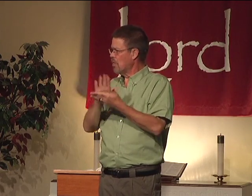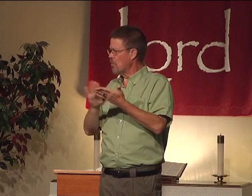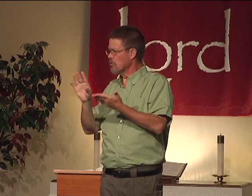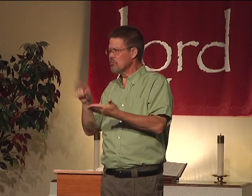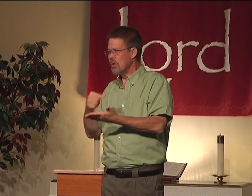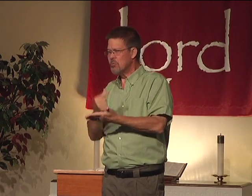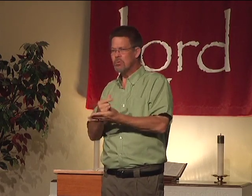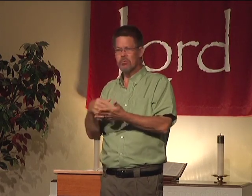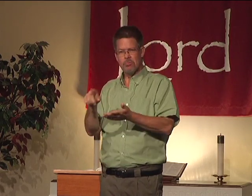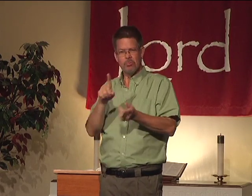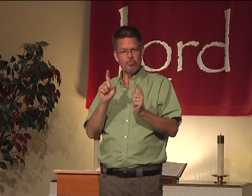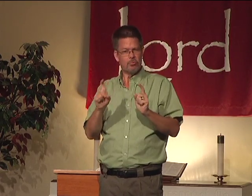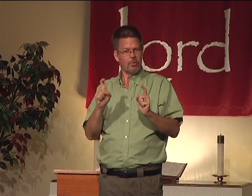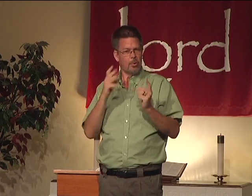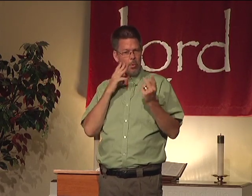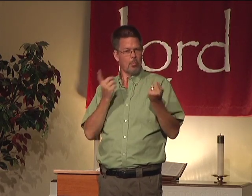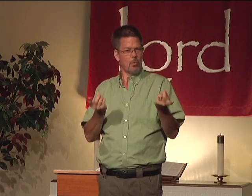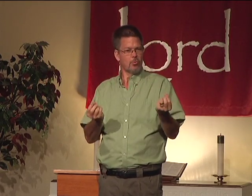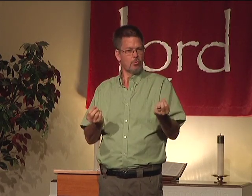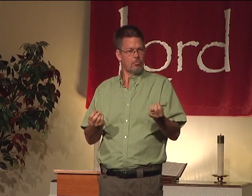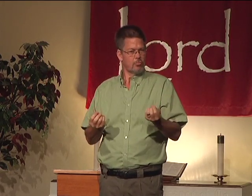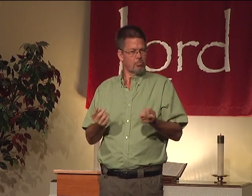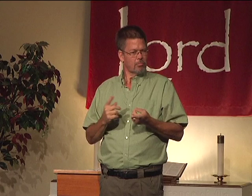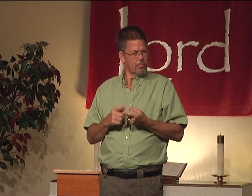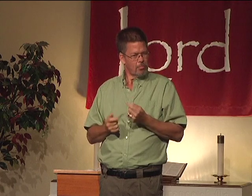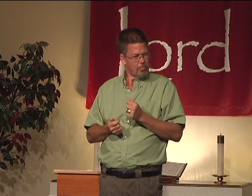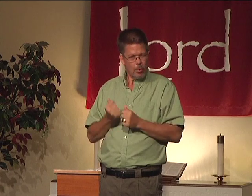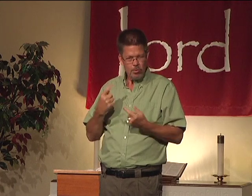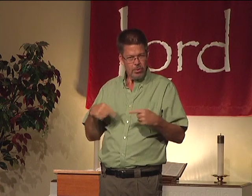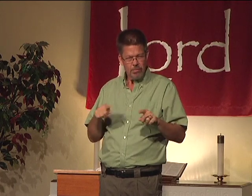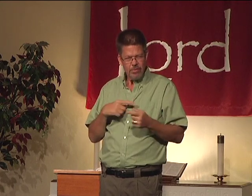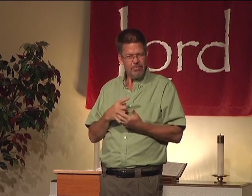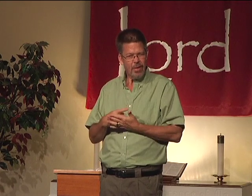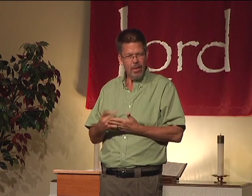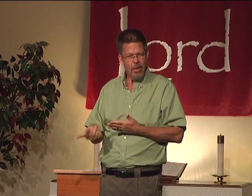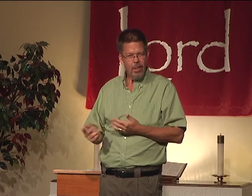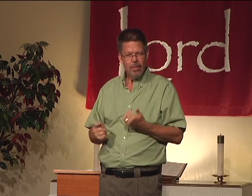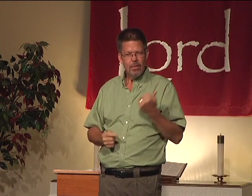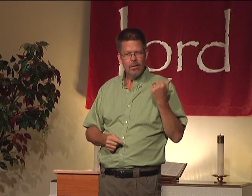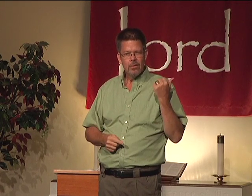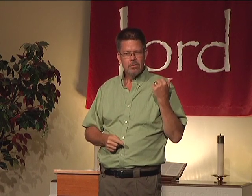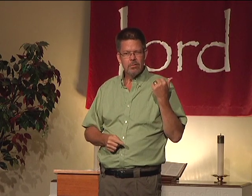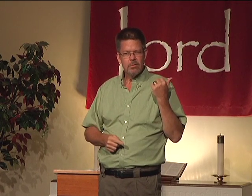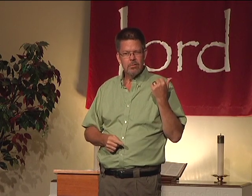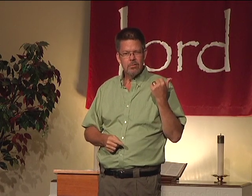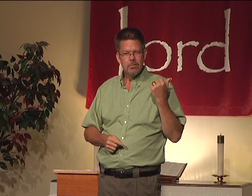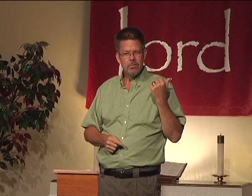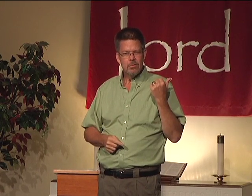intelligent people. We have some college graduates. Just what do you do? Most of us would continue to fail.